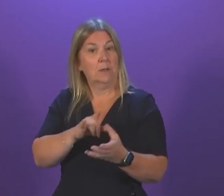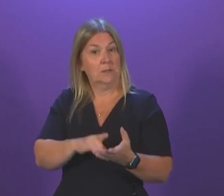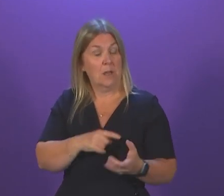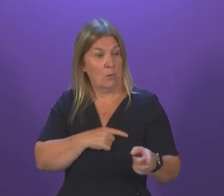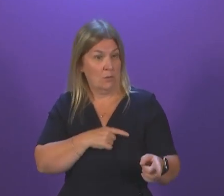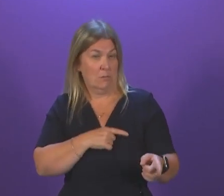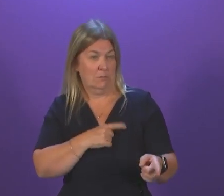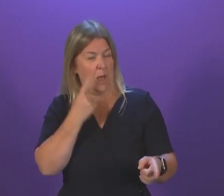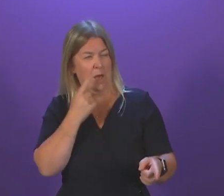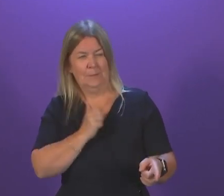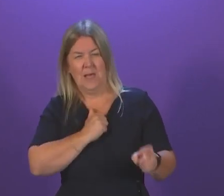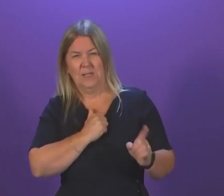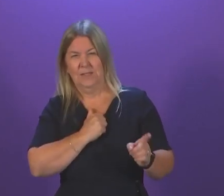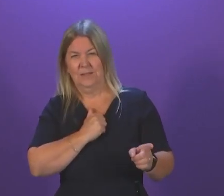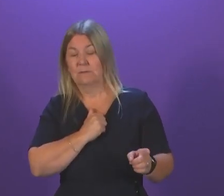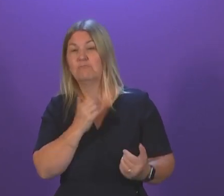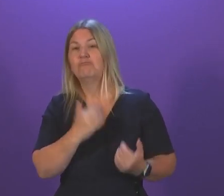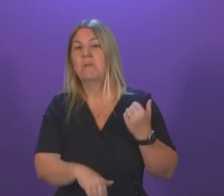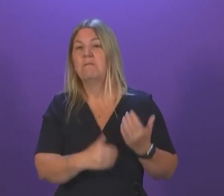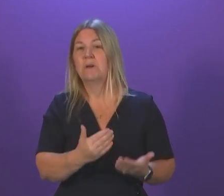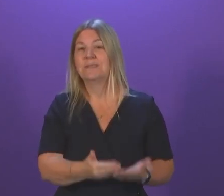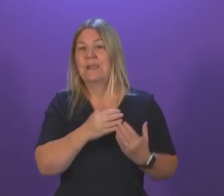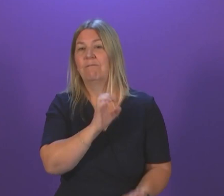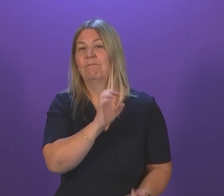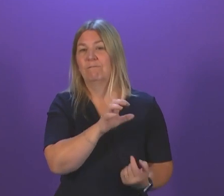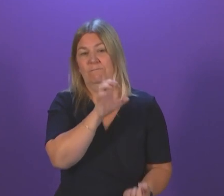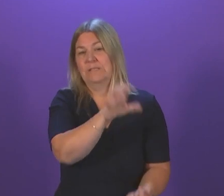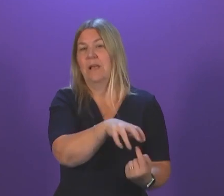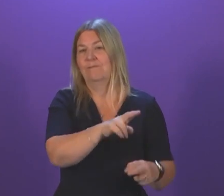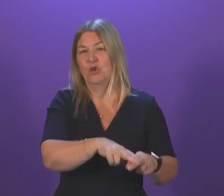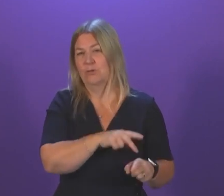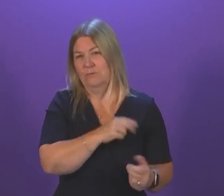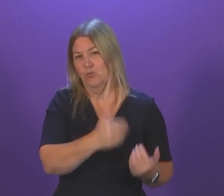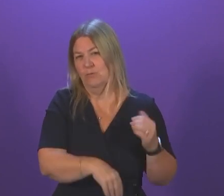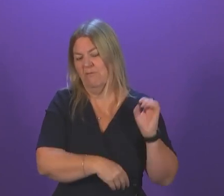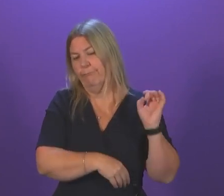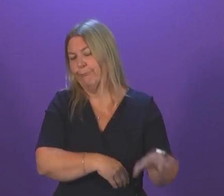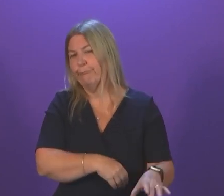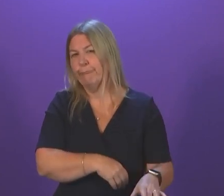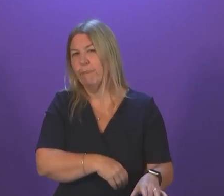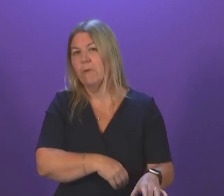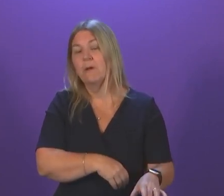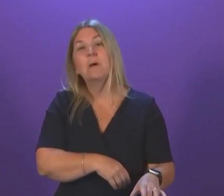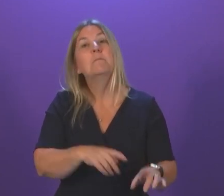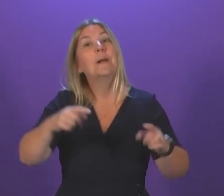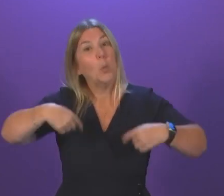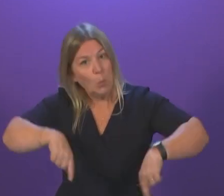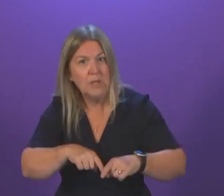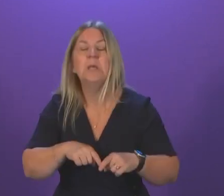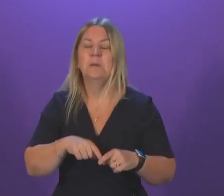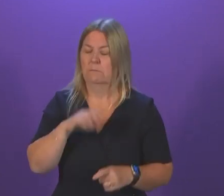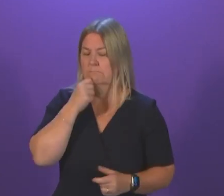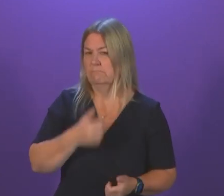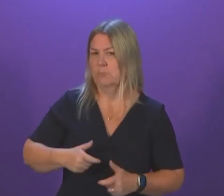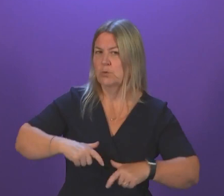I suspect, would not have saved Ferguson's. So we will continue to support the shipyard, we'll continue to support the workers there, and we will